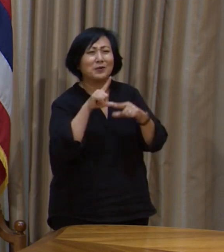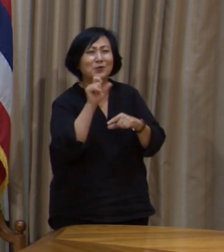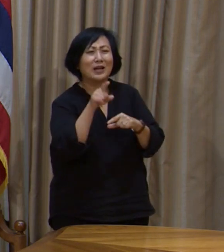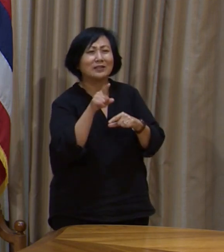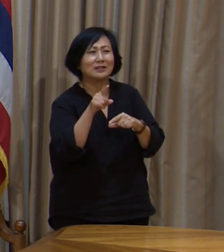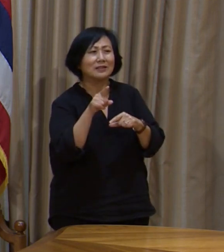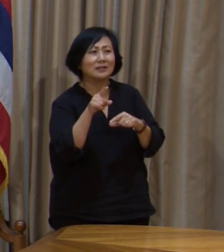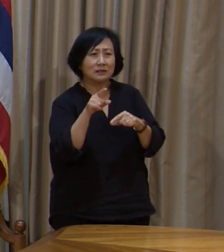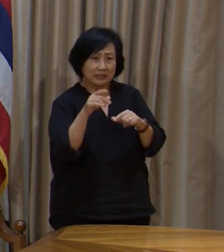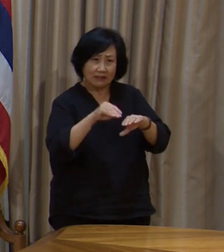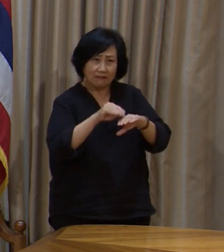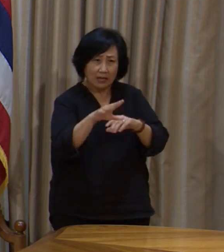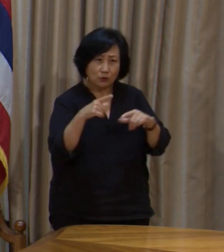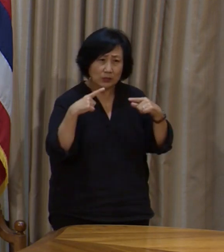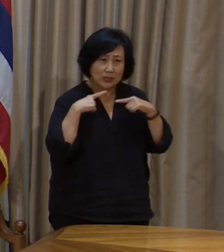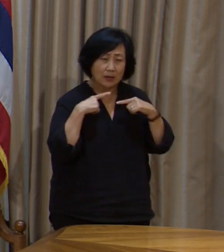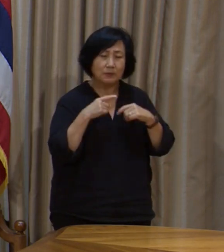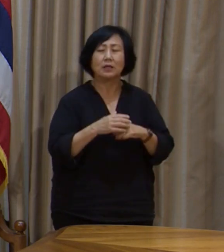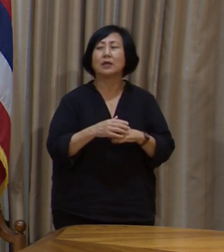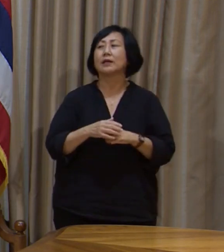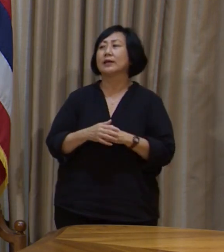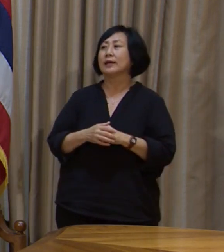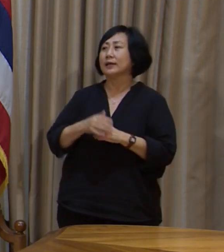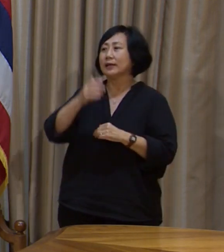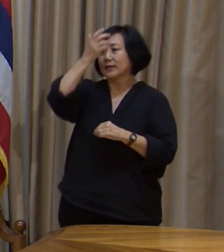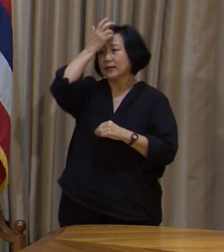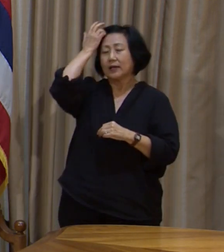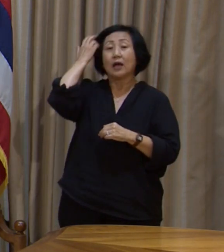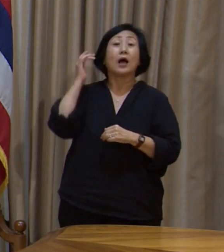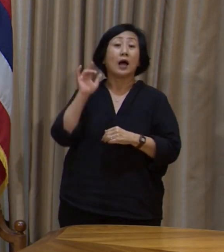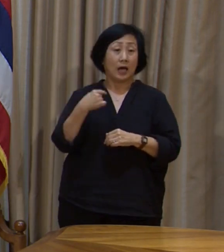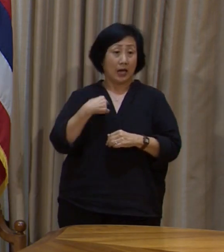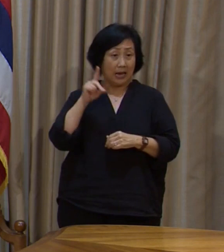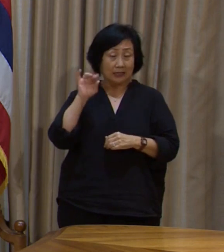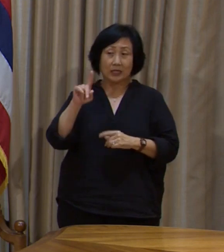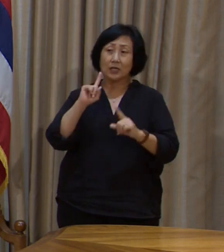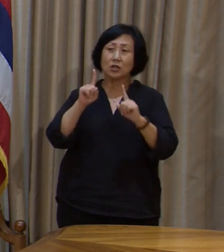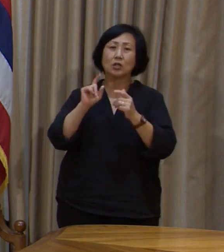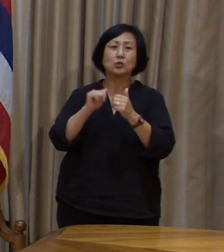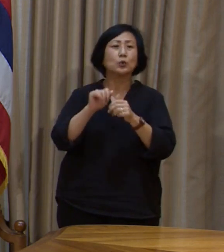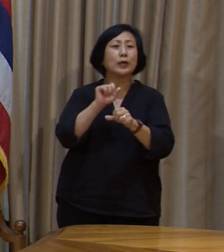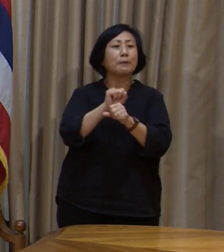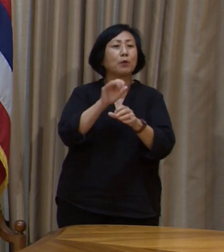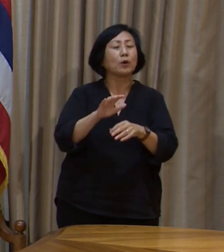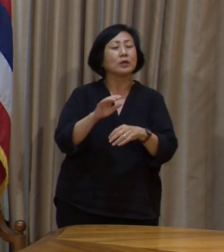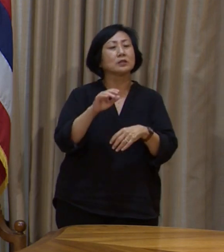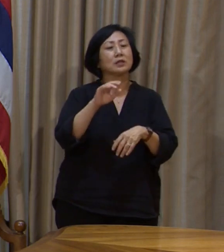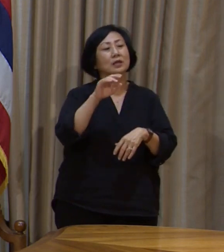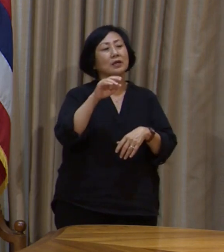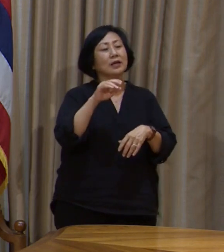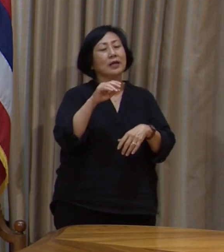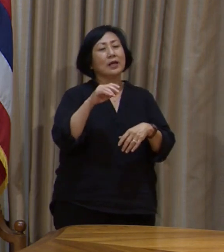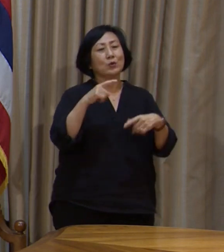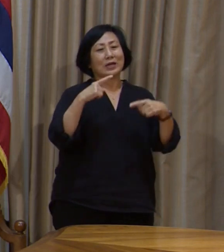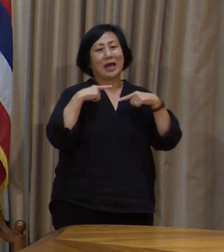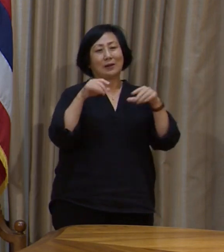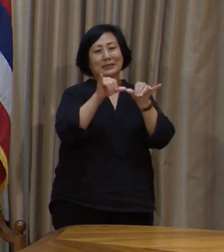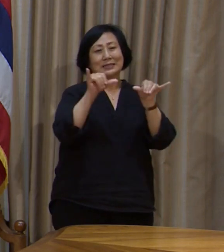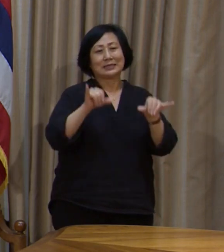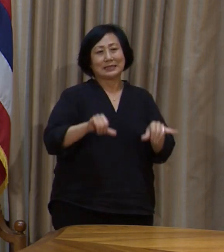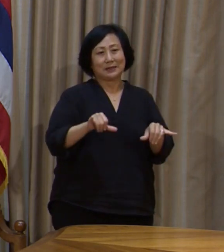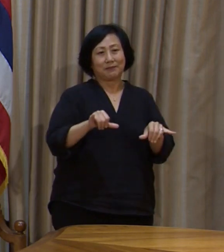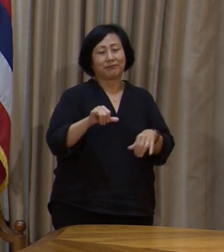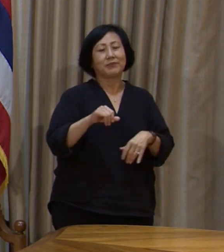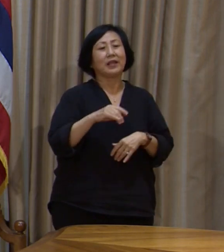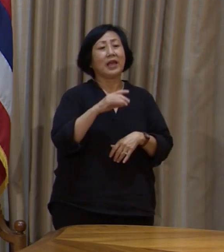if does this affect retirements or? Certainly, I did speak with the employees retirement system and we have